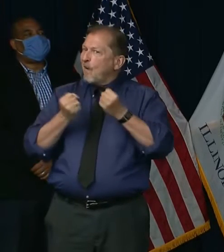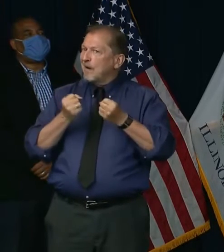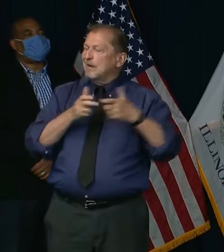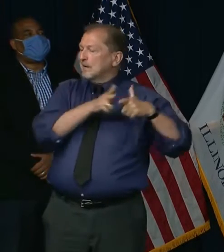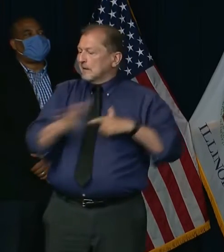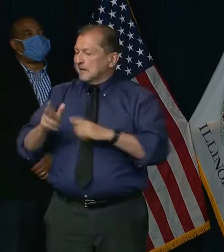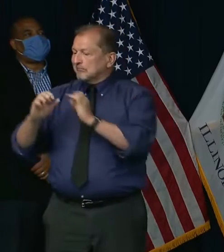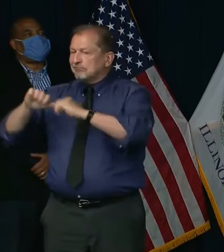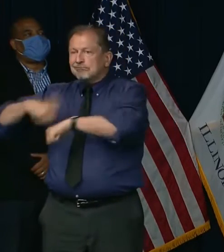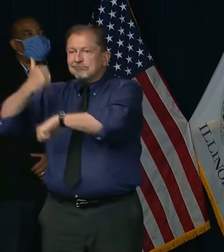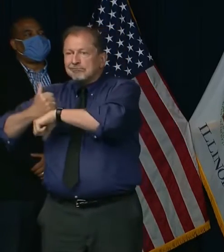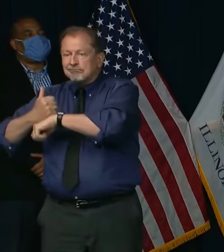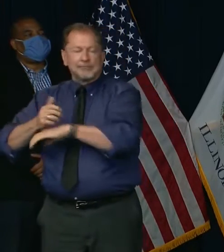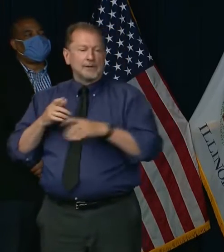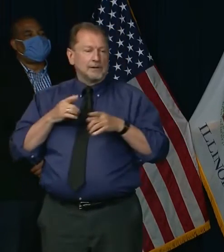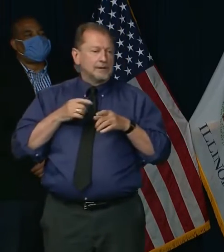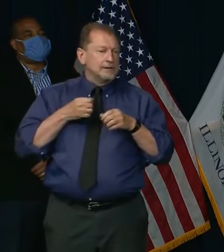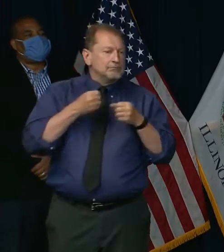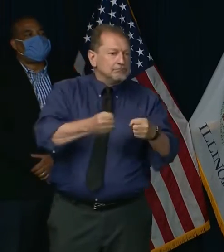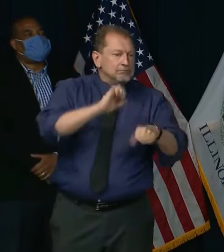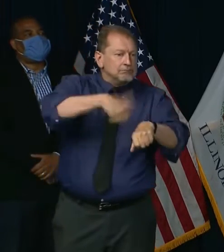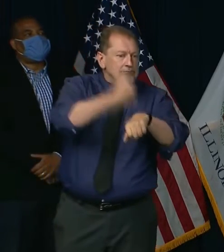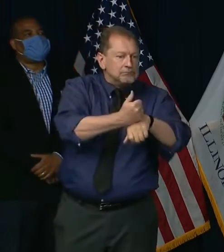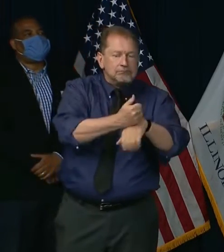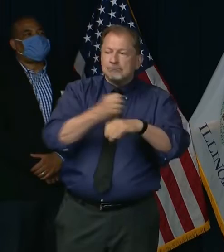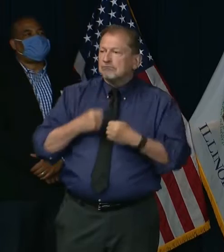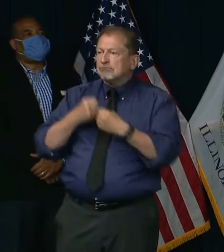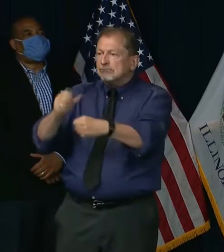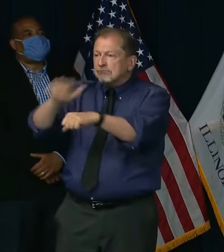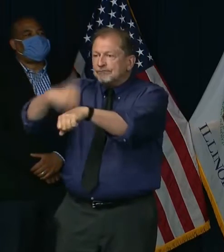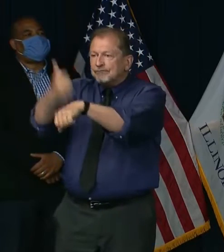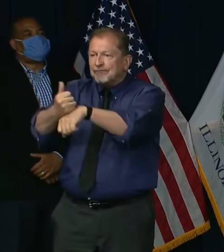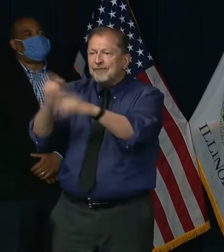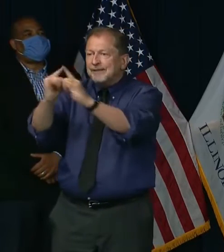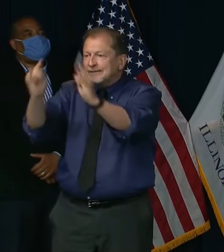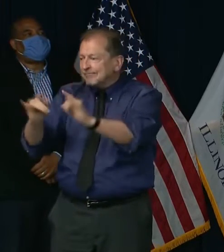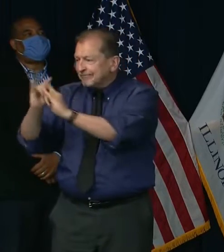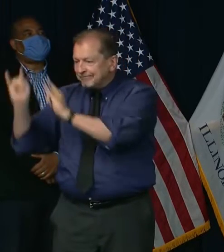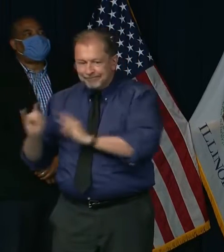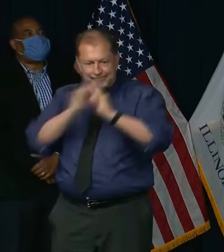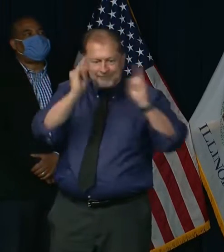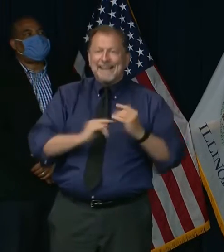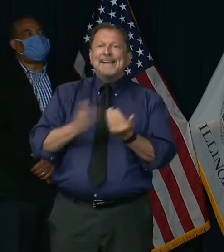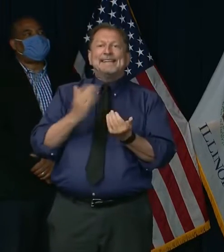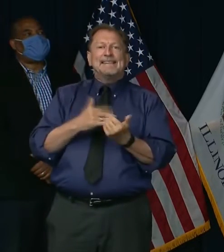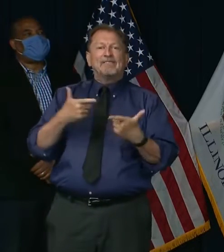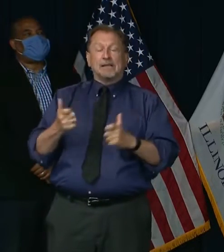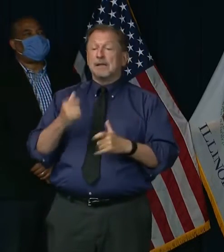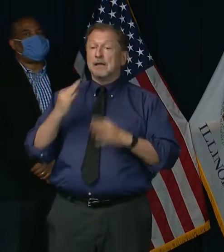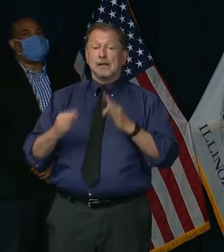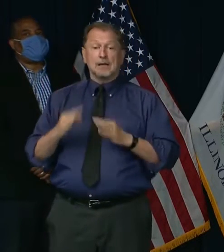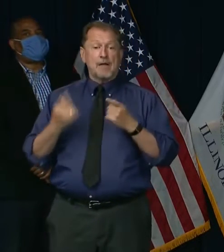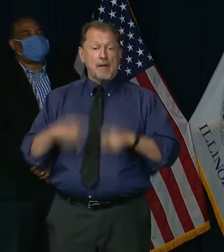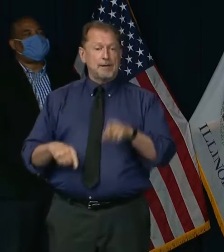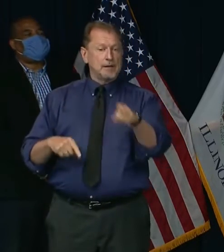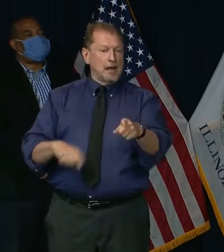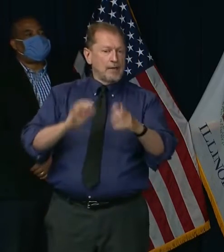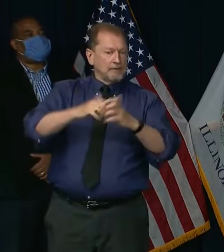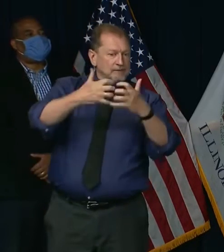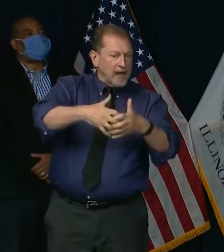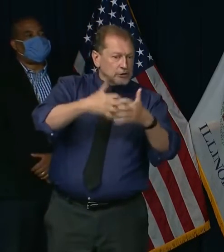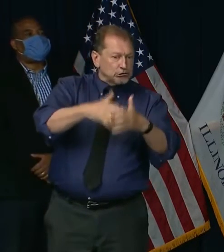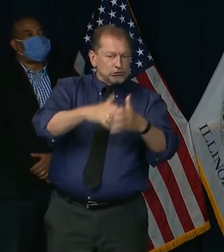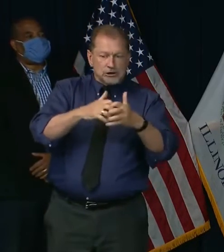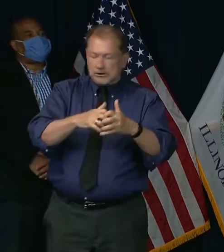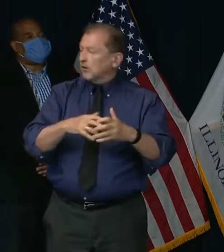in the state to mitigate and suppress emerging outbreaks, including places like meatpacking plants, nursing